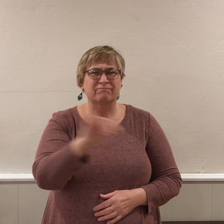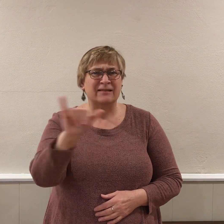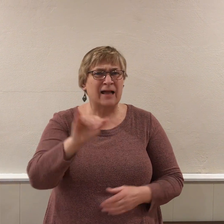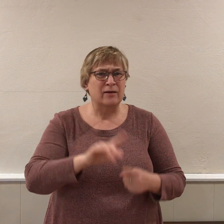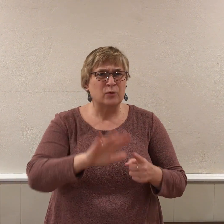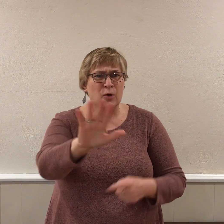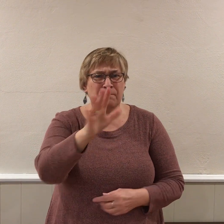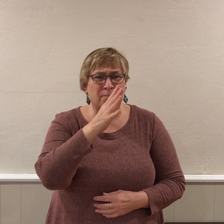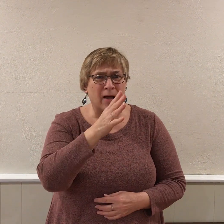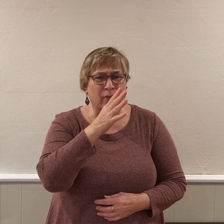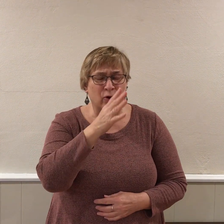You look like your mother.